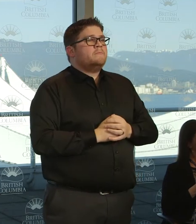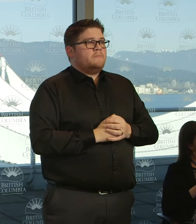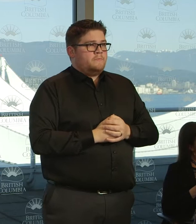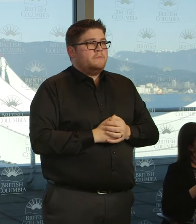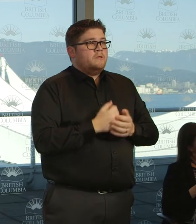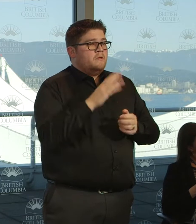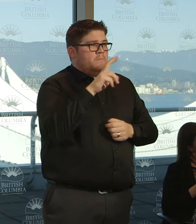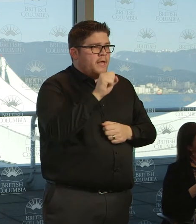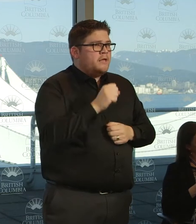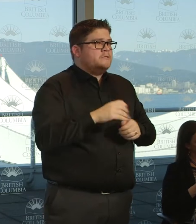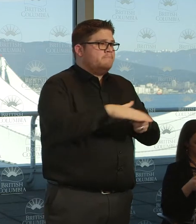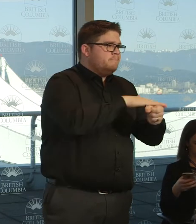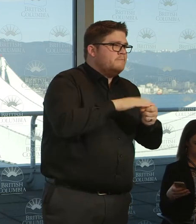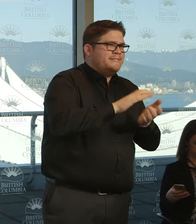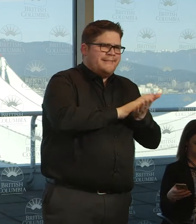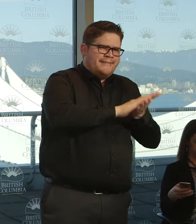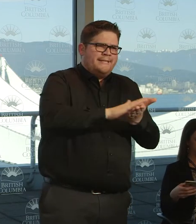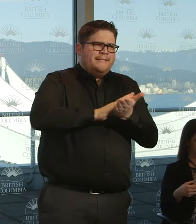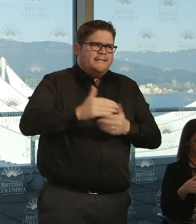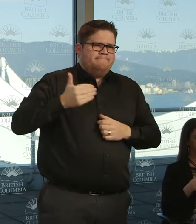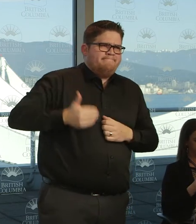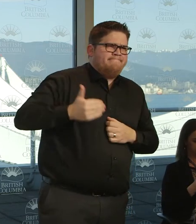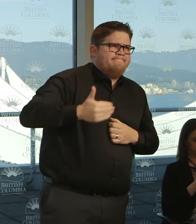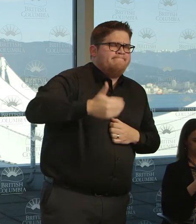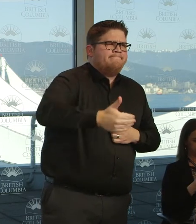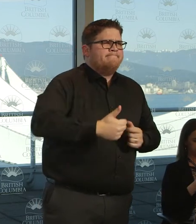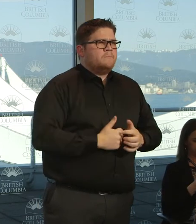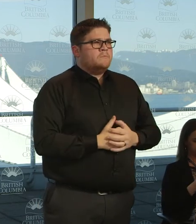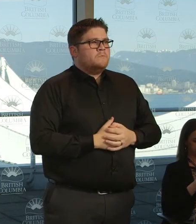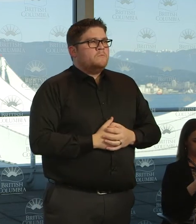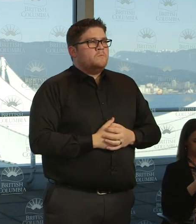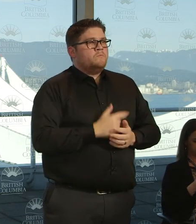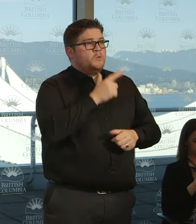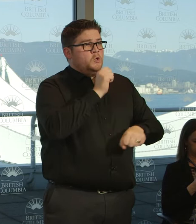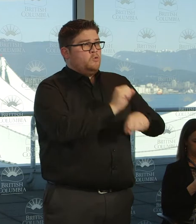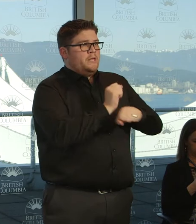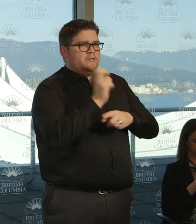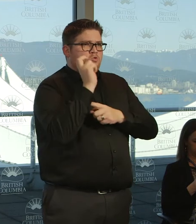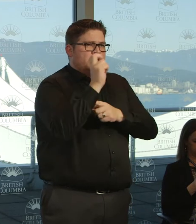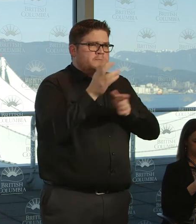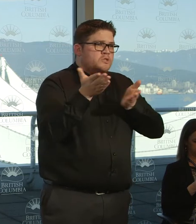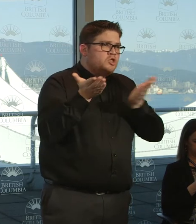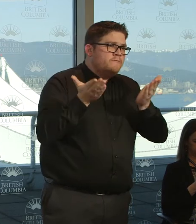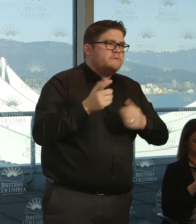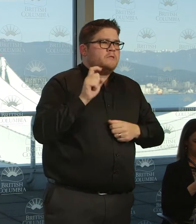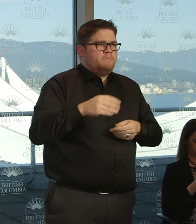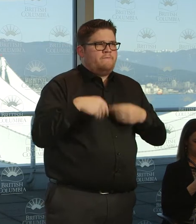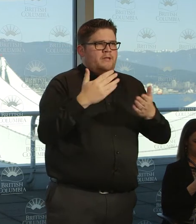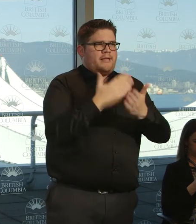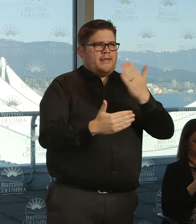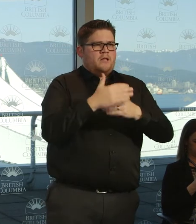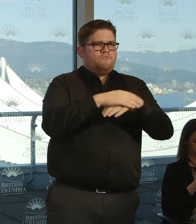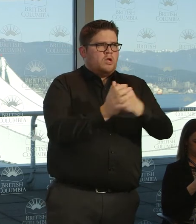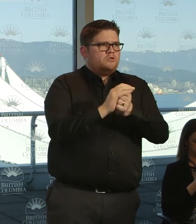and that the employees of the transportation services are able to clean their hands regularly and clean